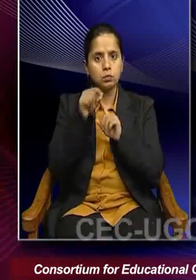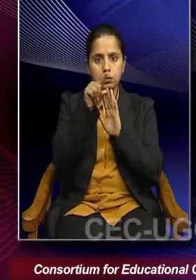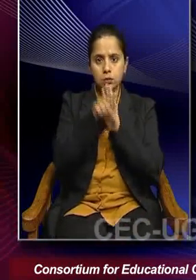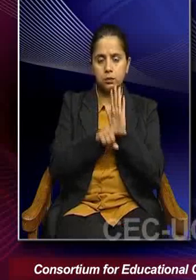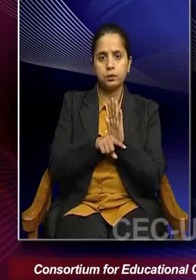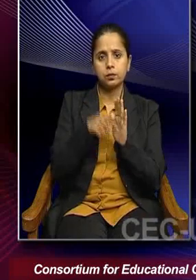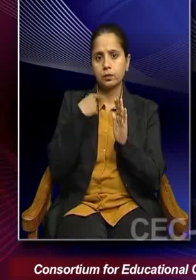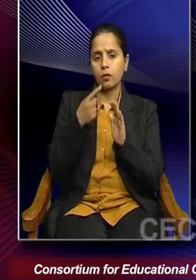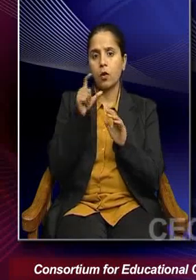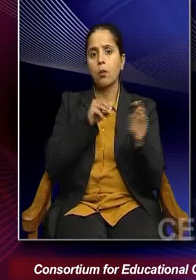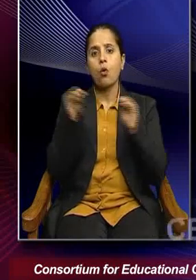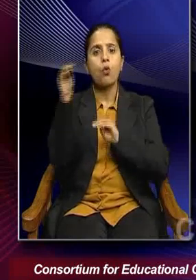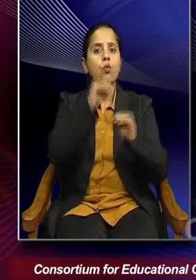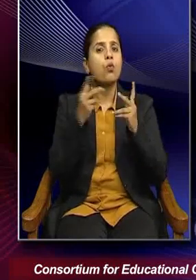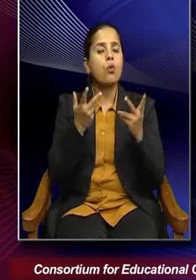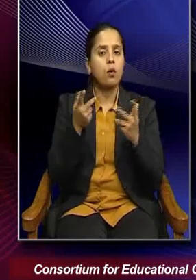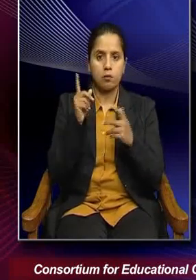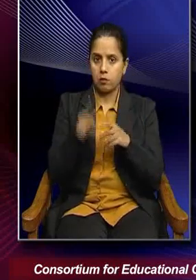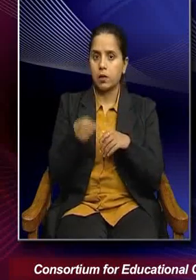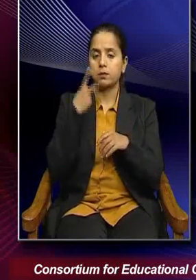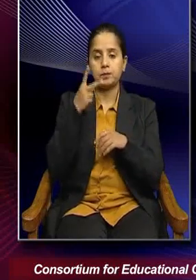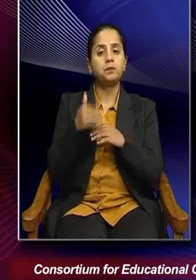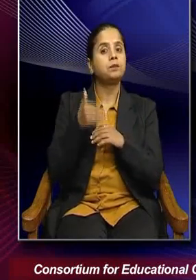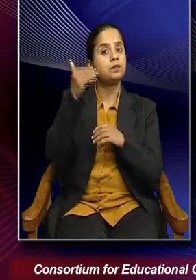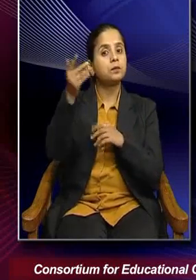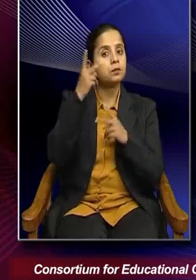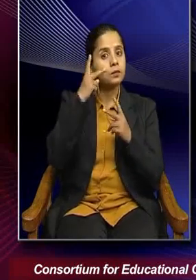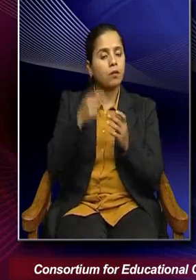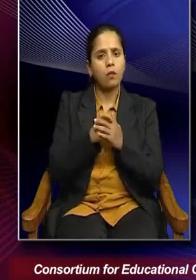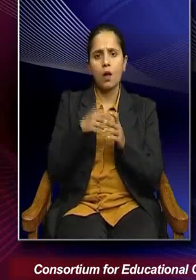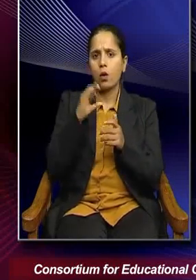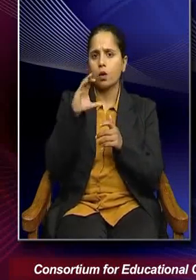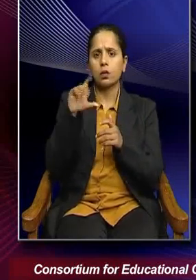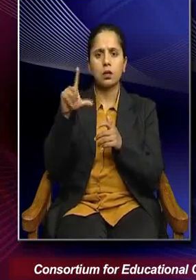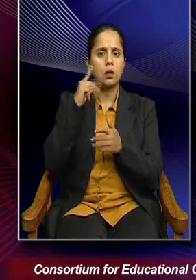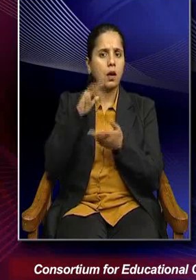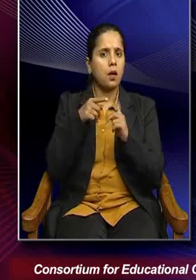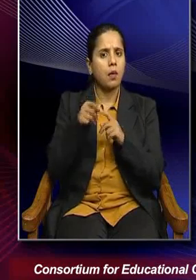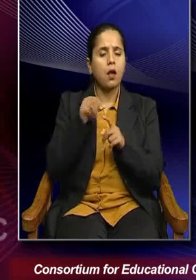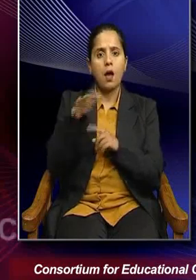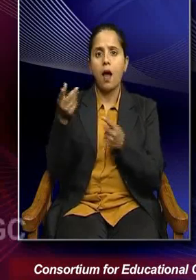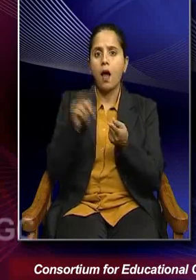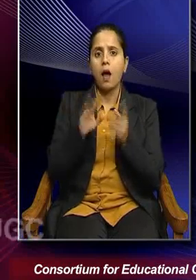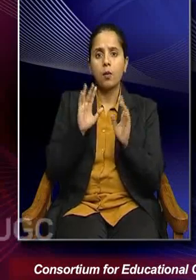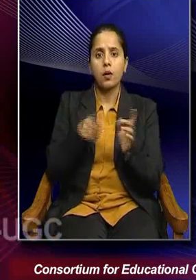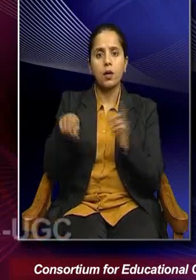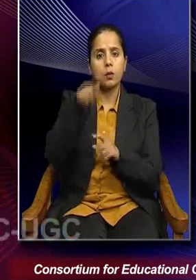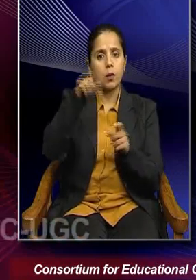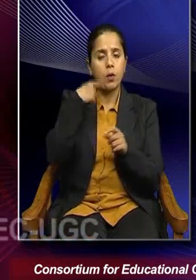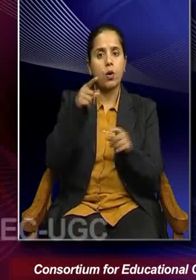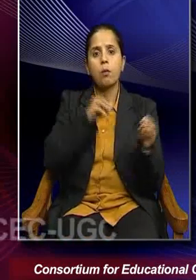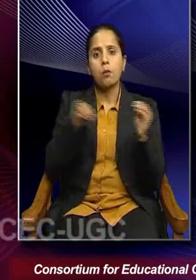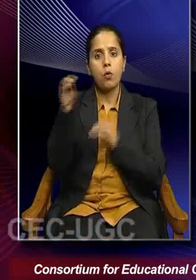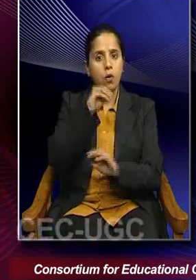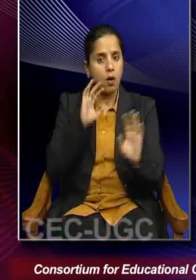of migration. Furthermore, you know, if you look at how climate change is affecting the characteristics of people who are migrating,